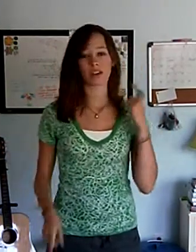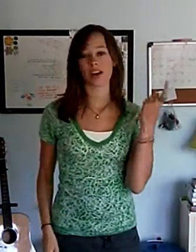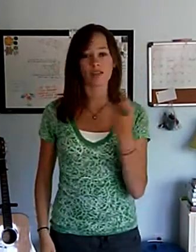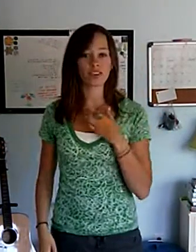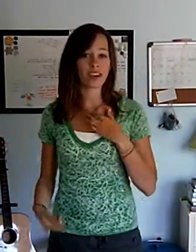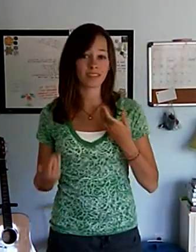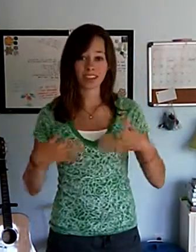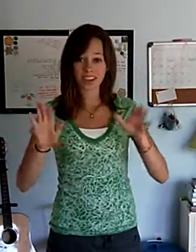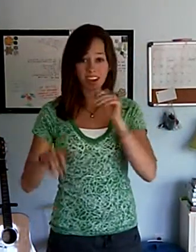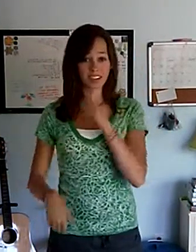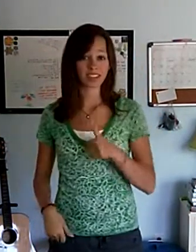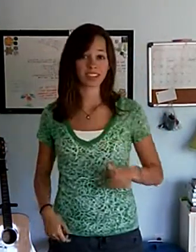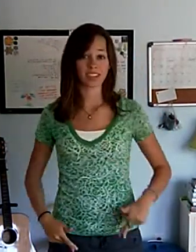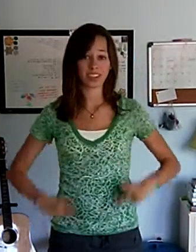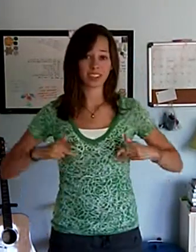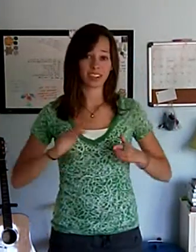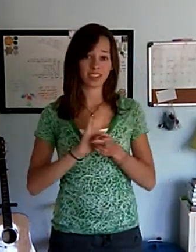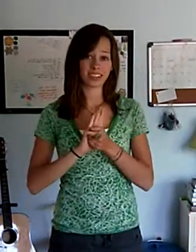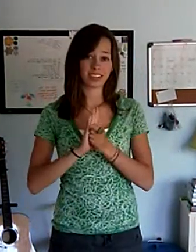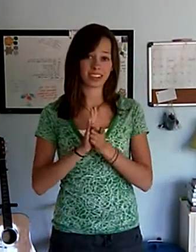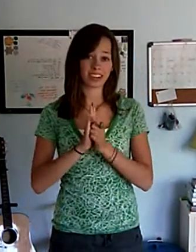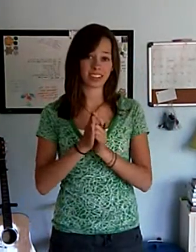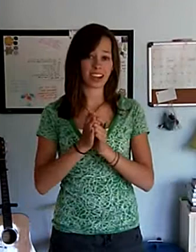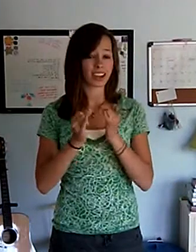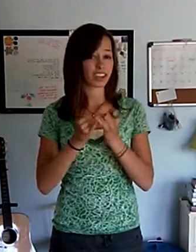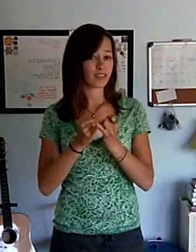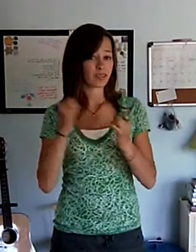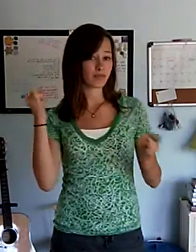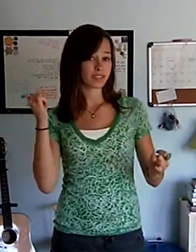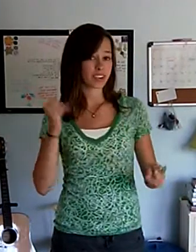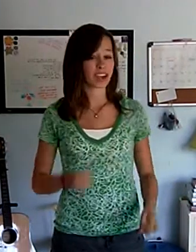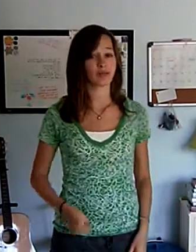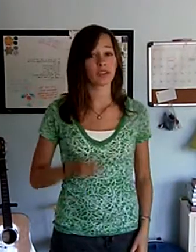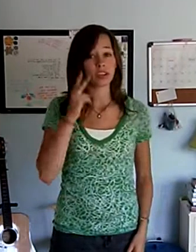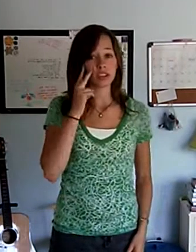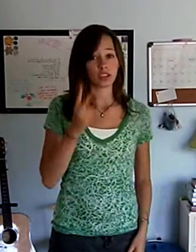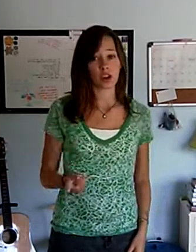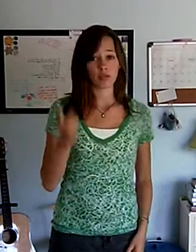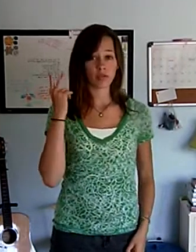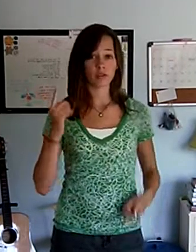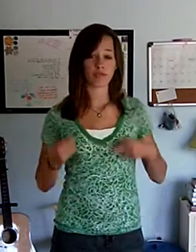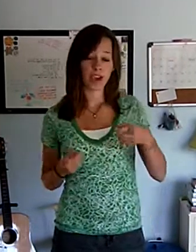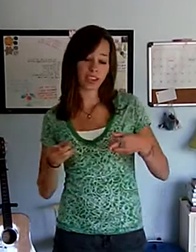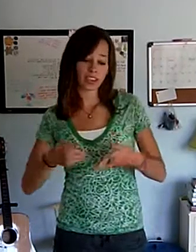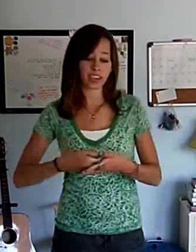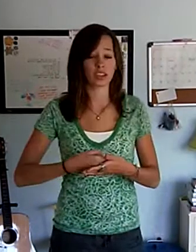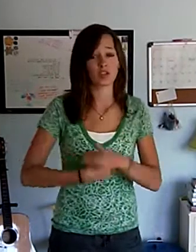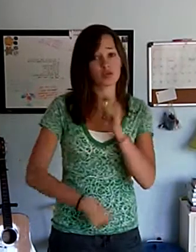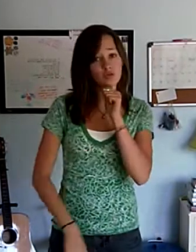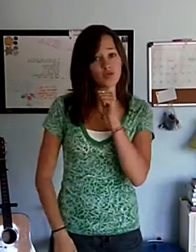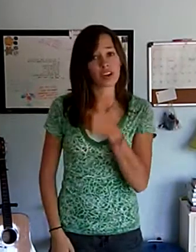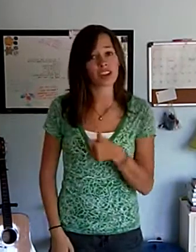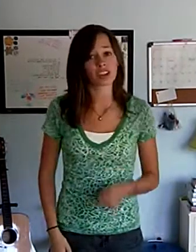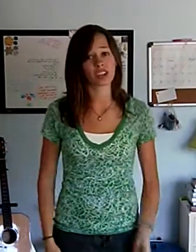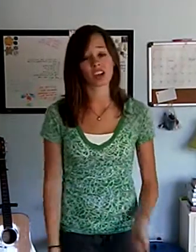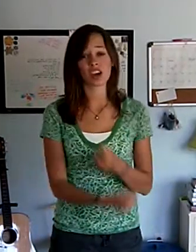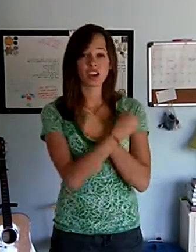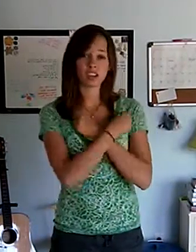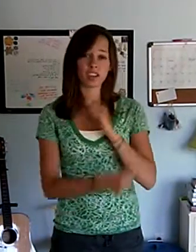about everything I've done With every second like it was my last one Don't look back at a new direction It's all my thoughts